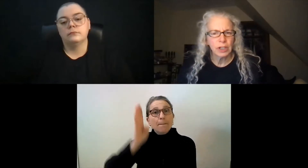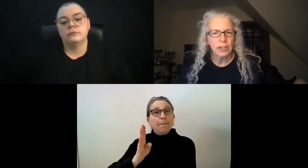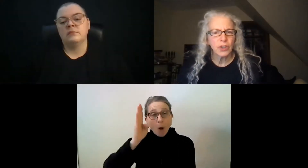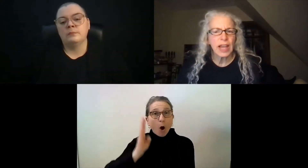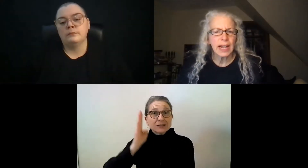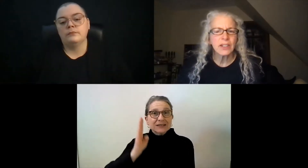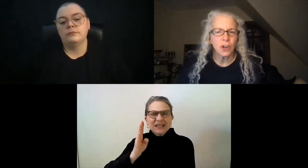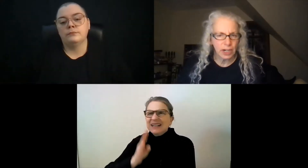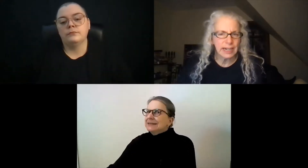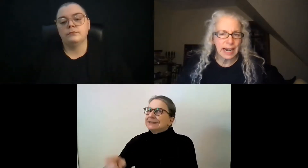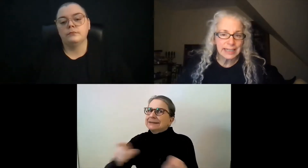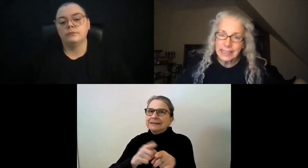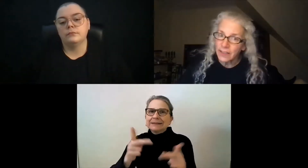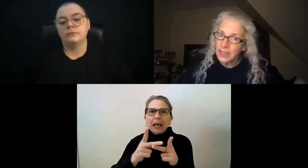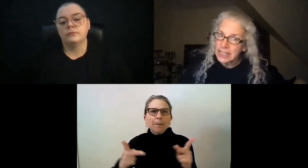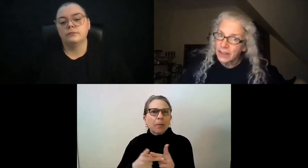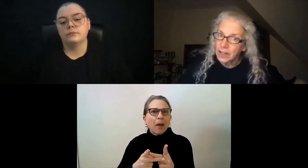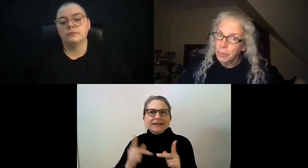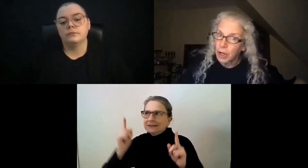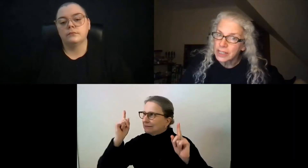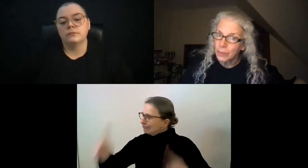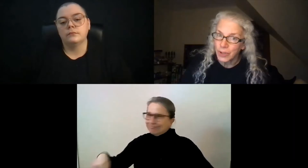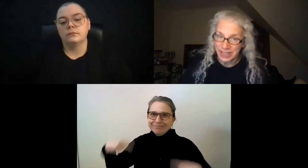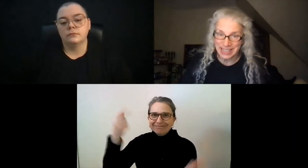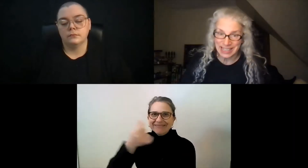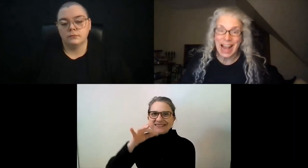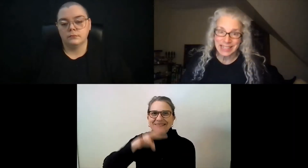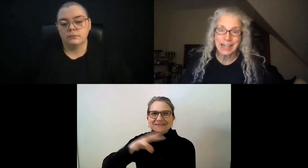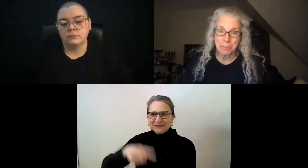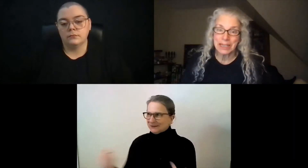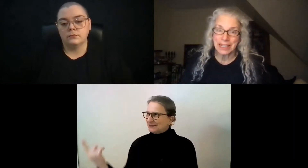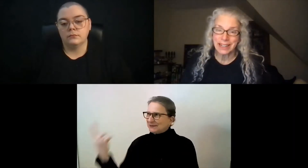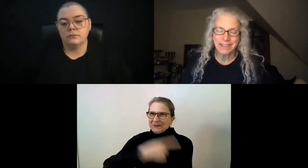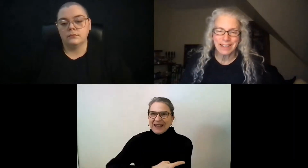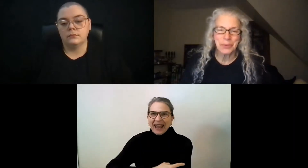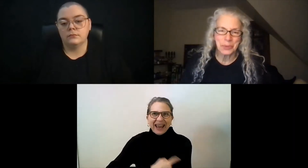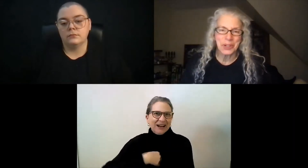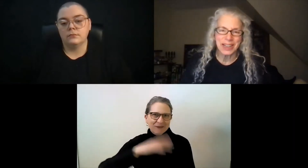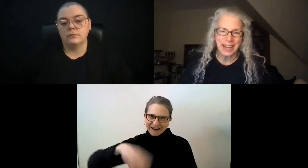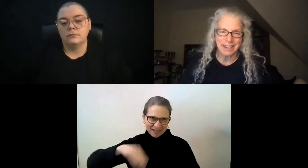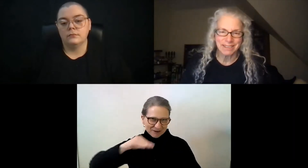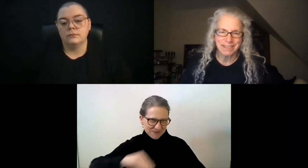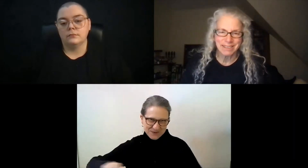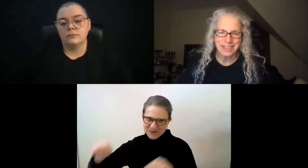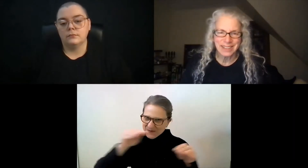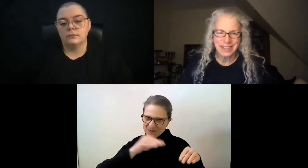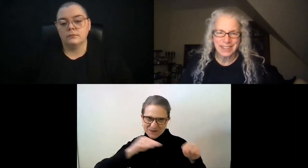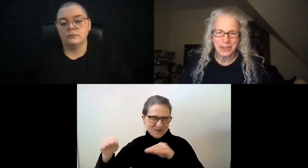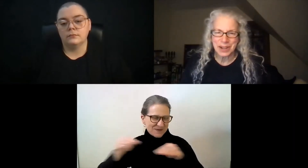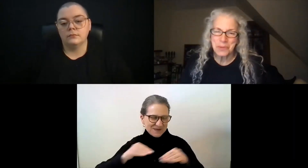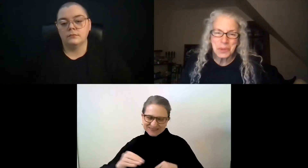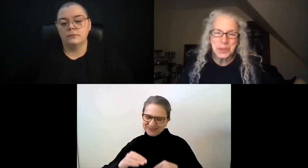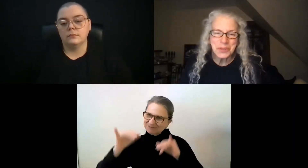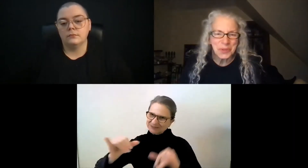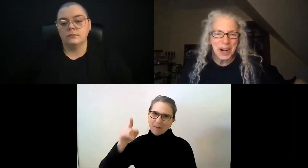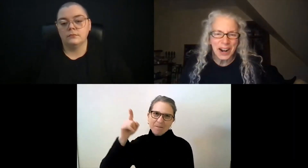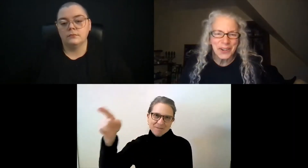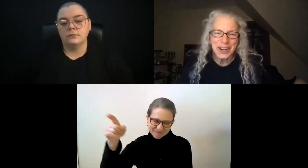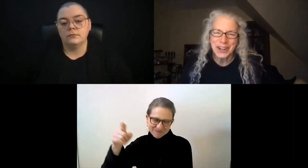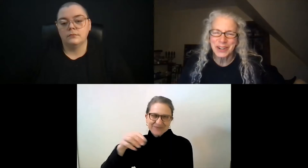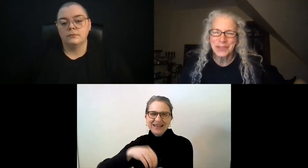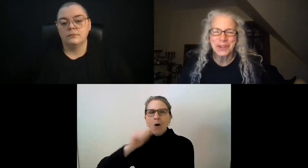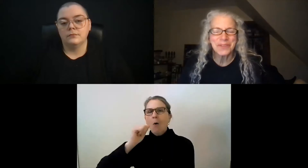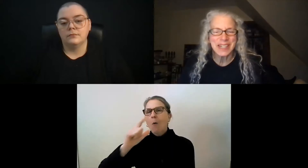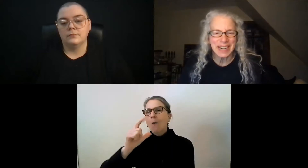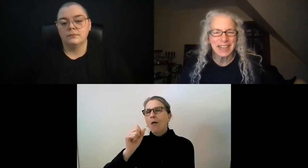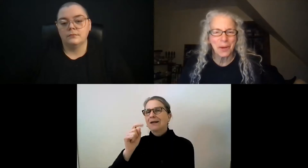So, that started in 1977 in Boston. We're in the exact same building that we were in then. We haven't moved around.